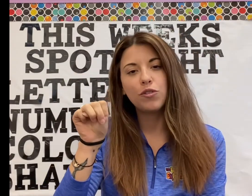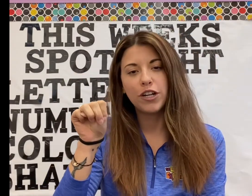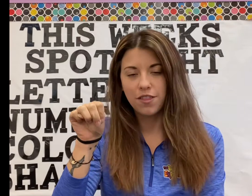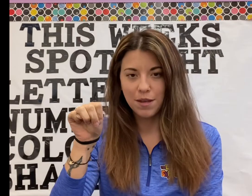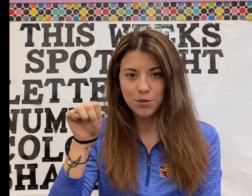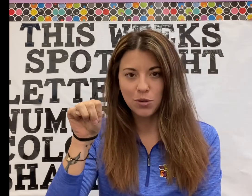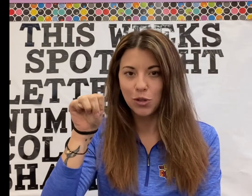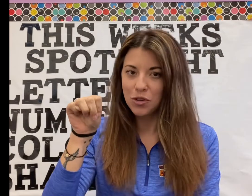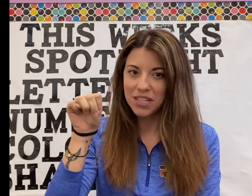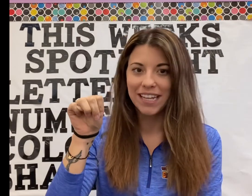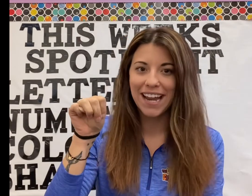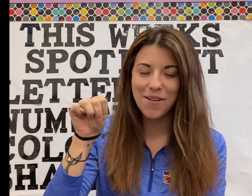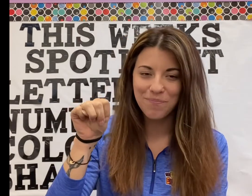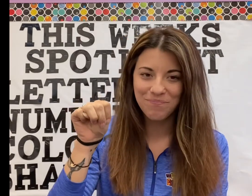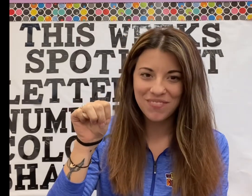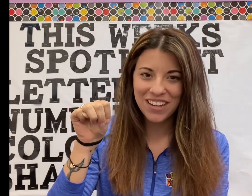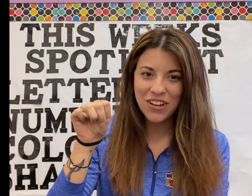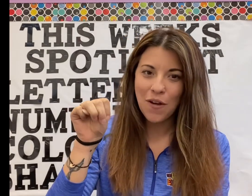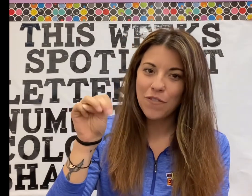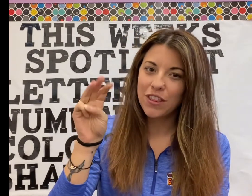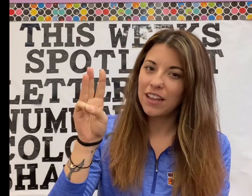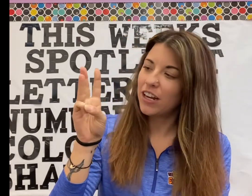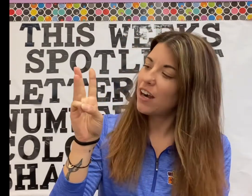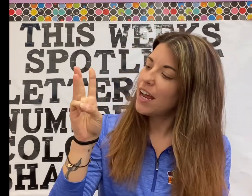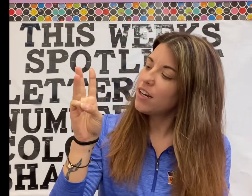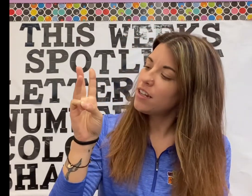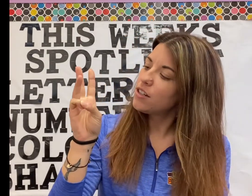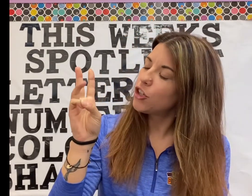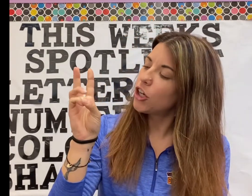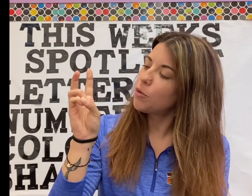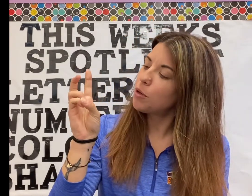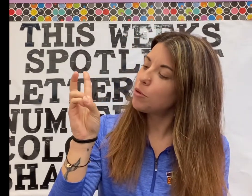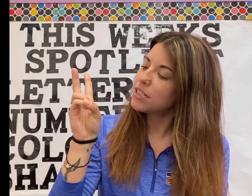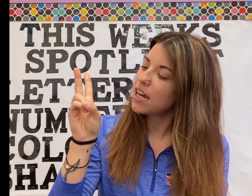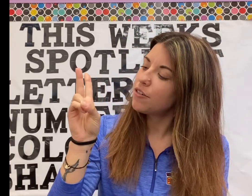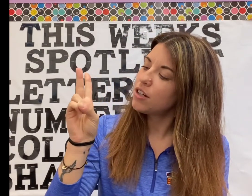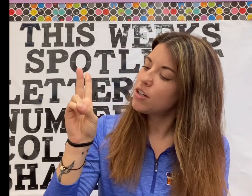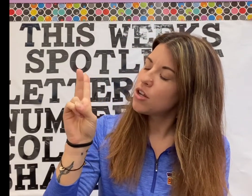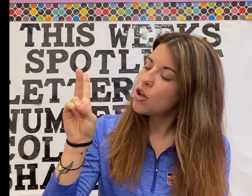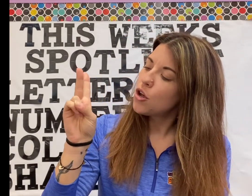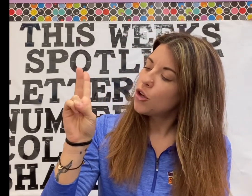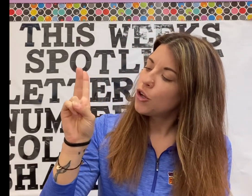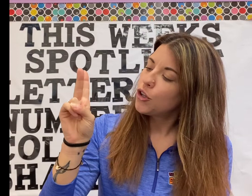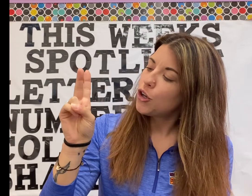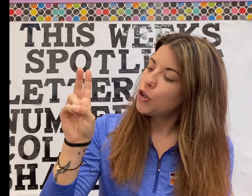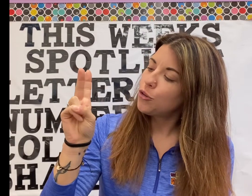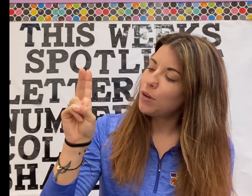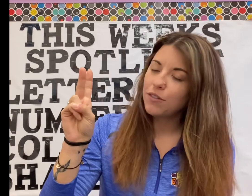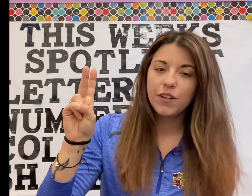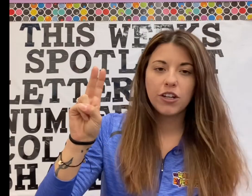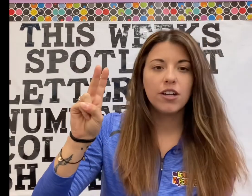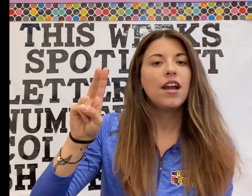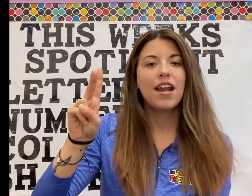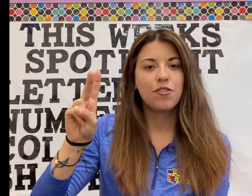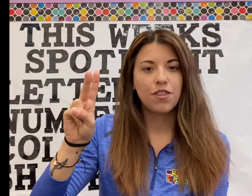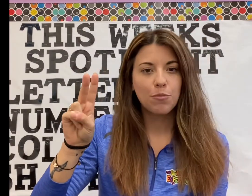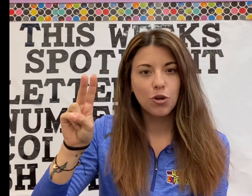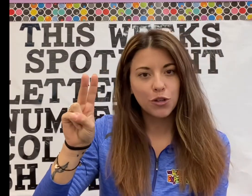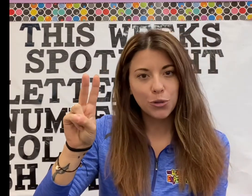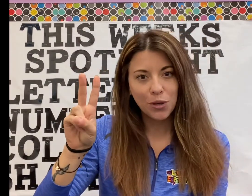your thumb so it looks like an M. For the letter N, you're gonna want to bring down your ring finger and have your thumb go over your ring